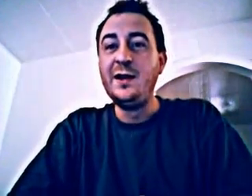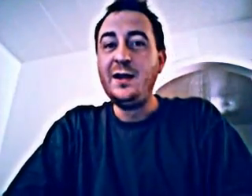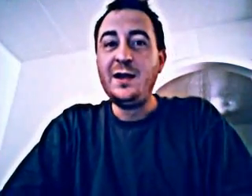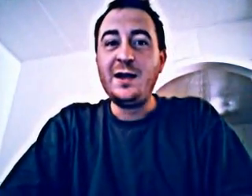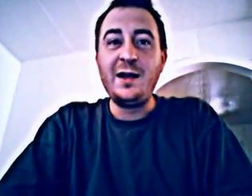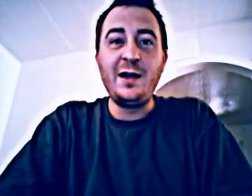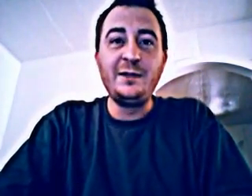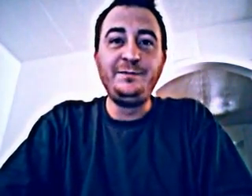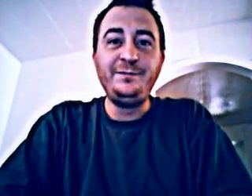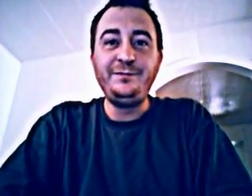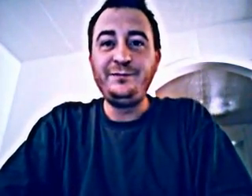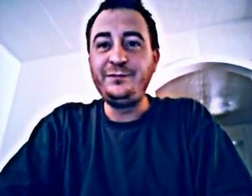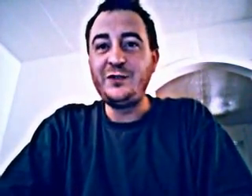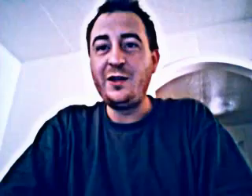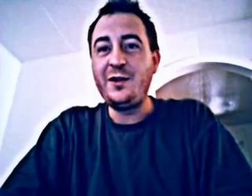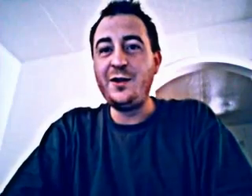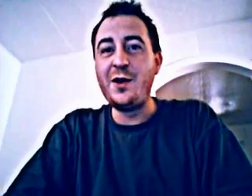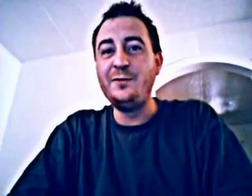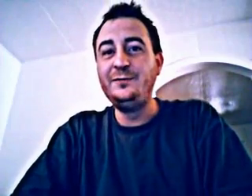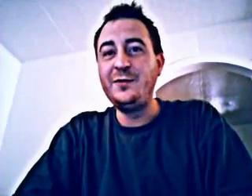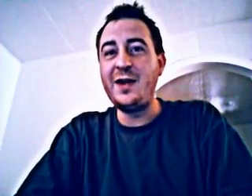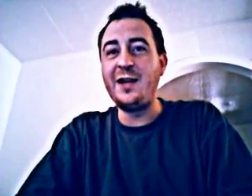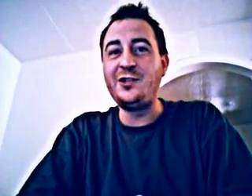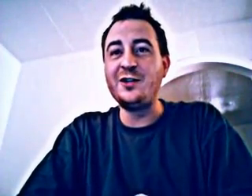you know, nature.